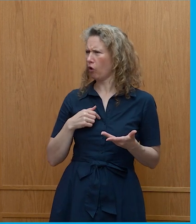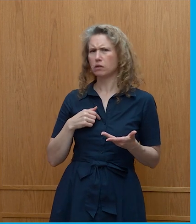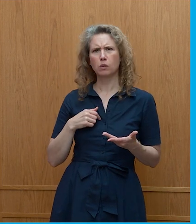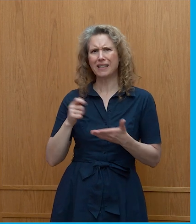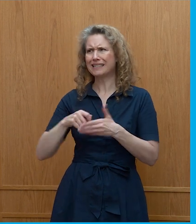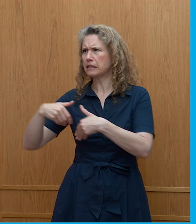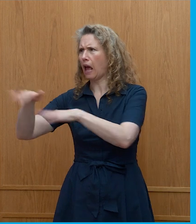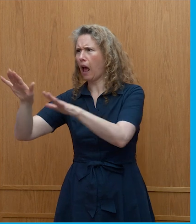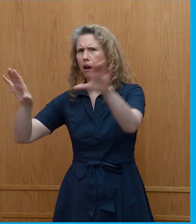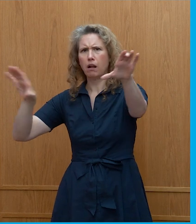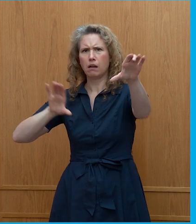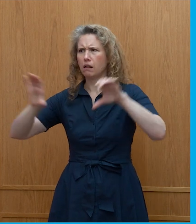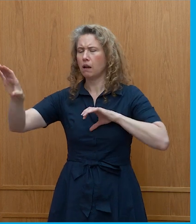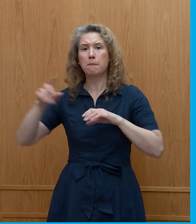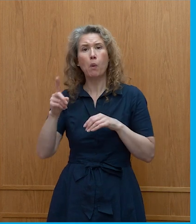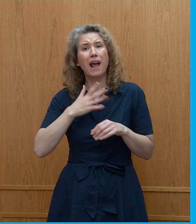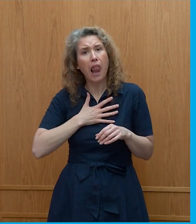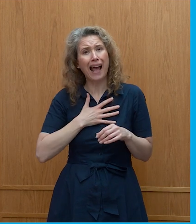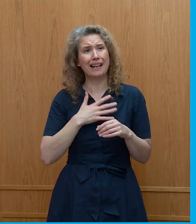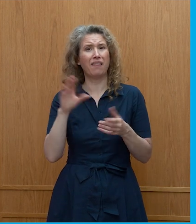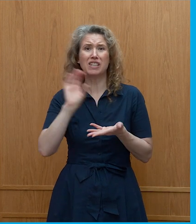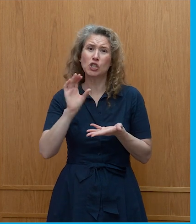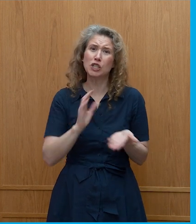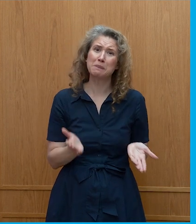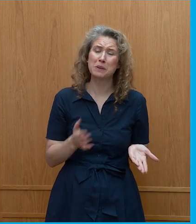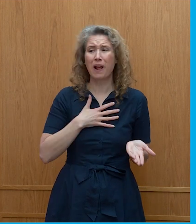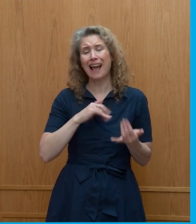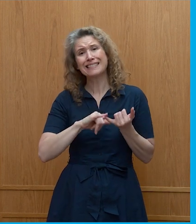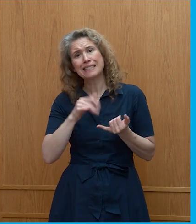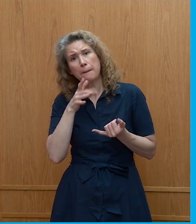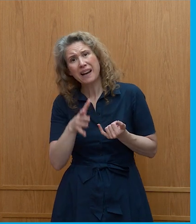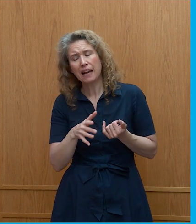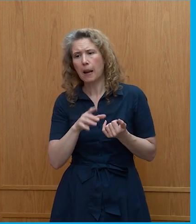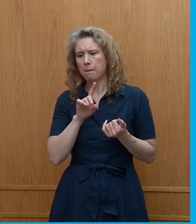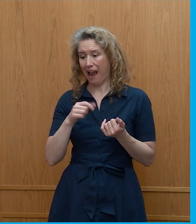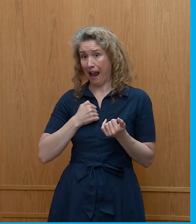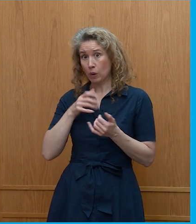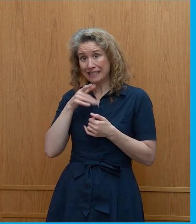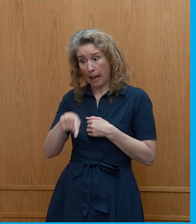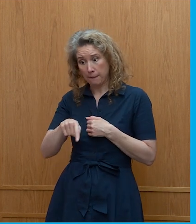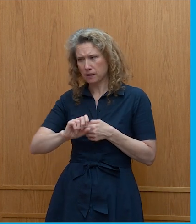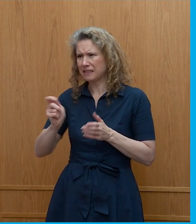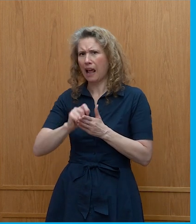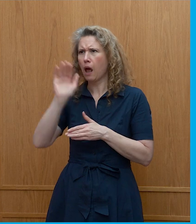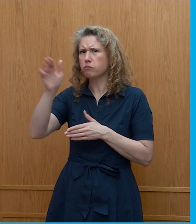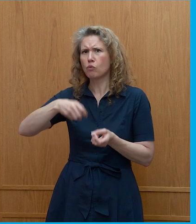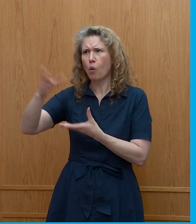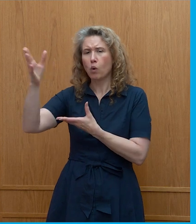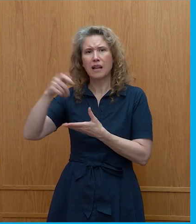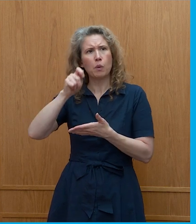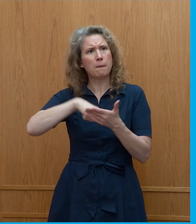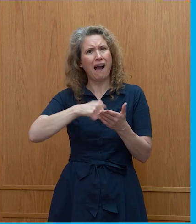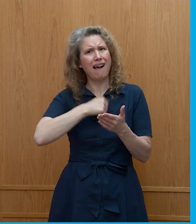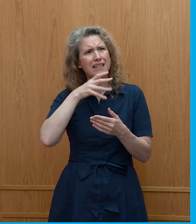these big five kind of we like the fish and chips and and and the salmon whereas the salmon we produce is being exported we imported from